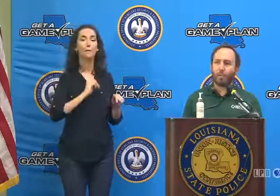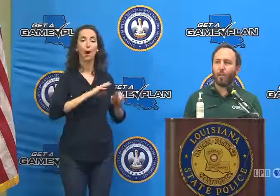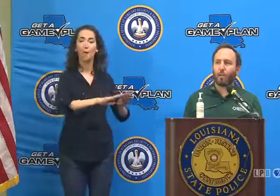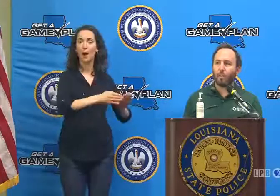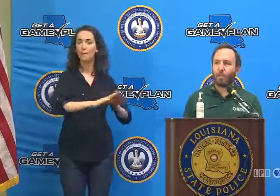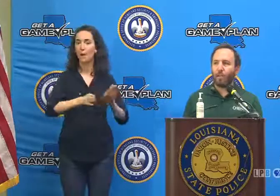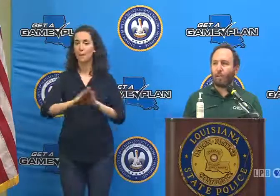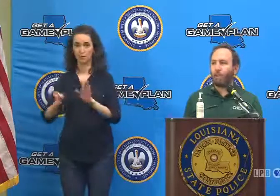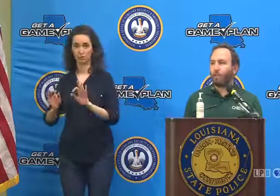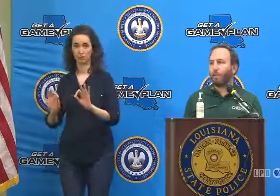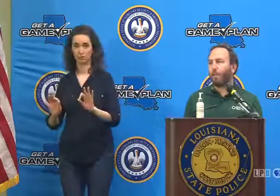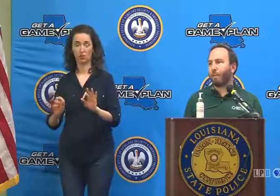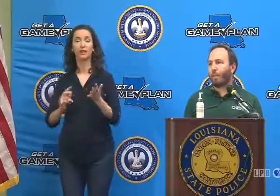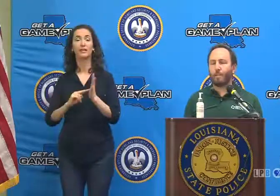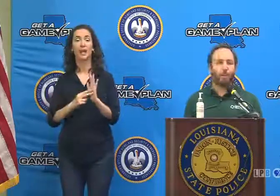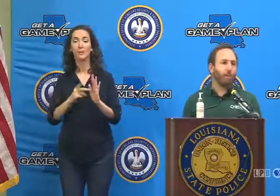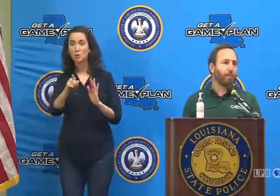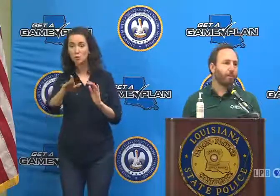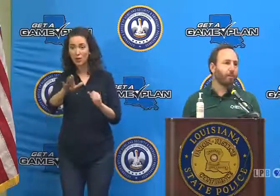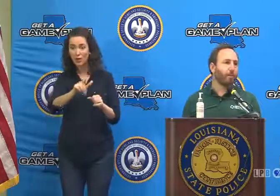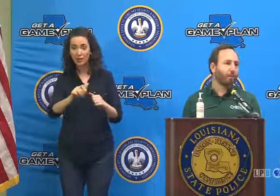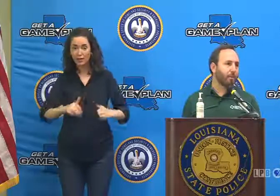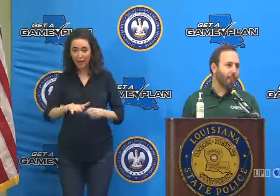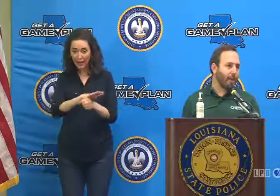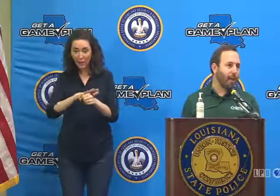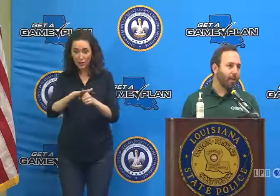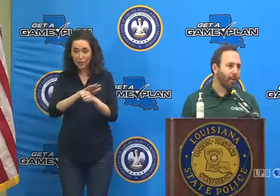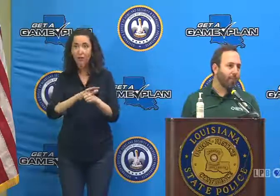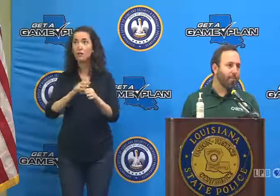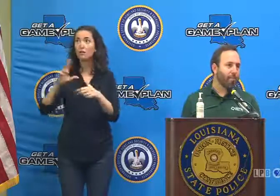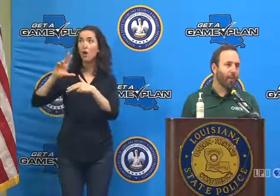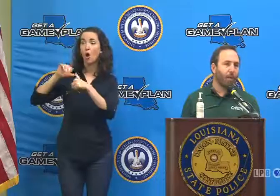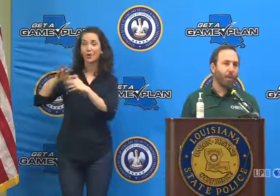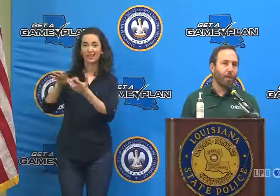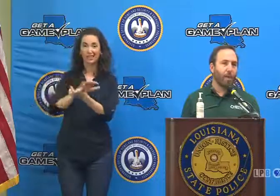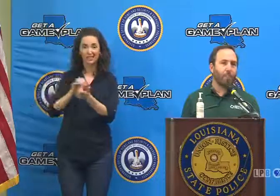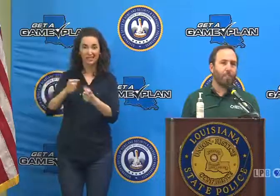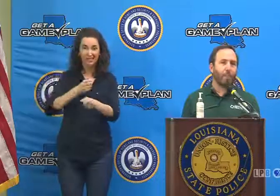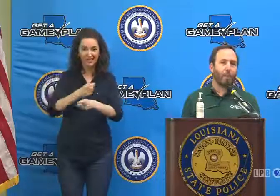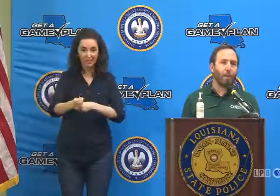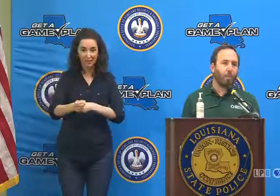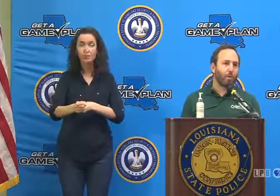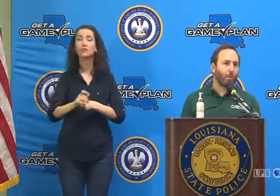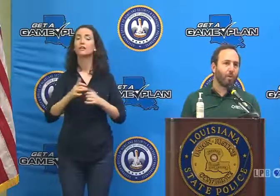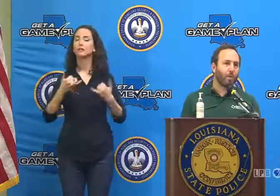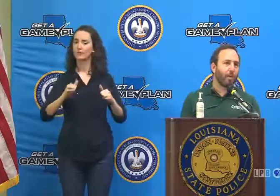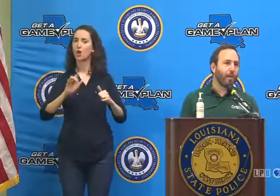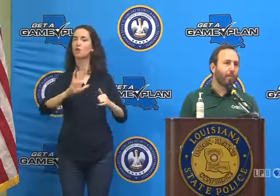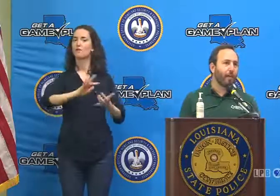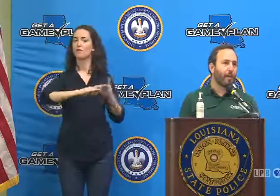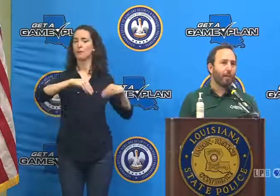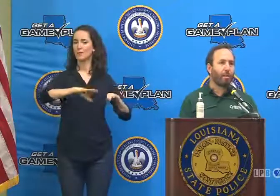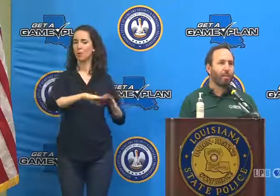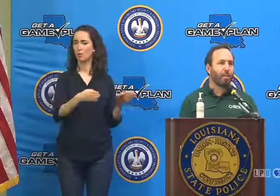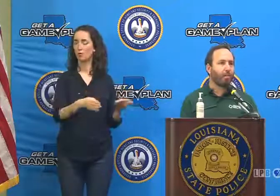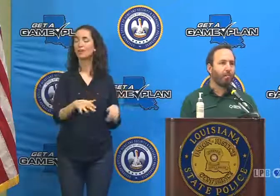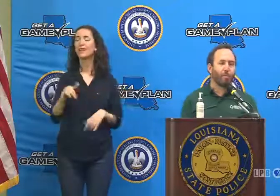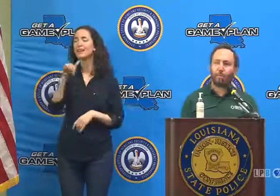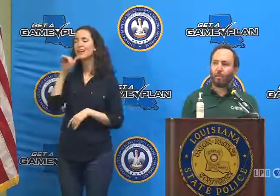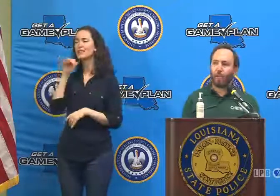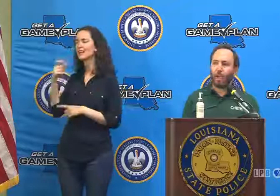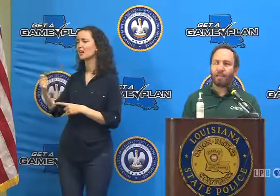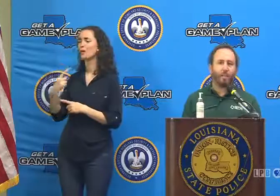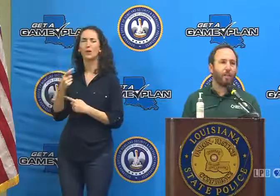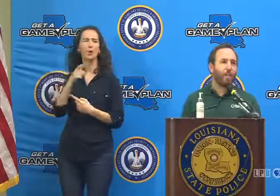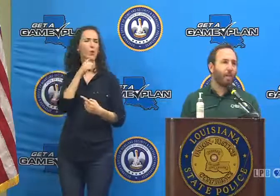odds are, if you live in an affected parish, your pharmacy is now open. There was a question yesterday, I apologize, don't